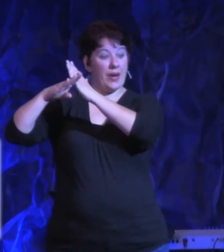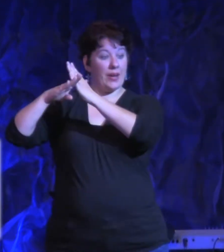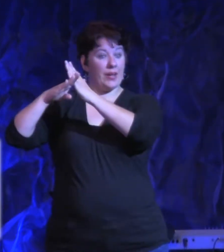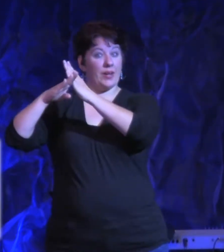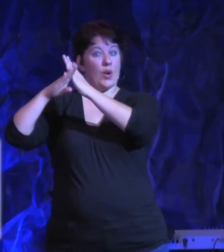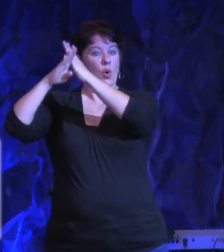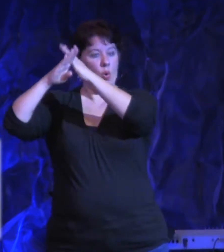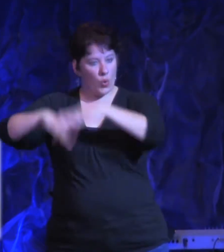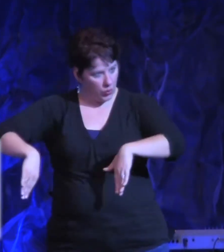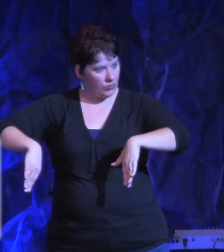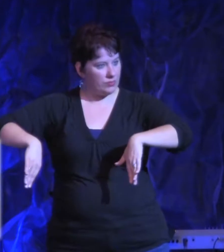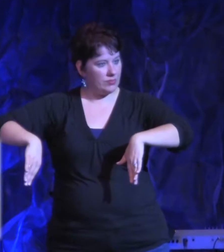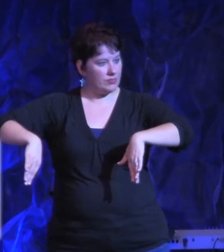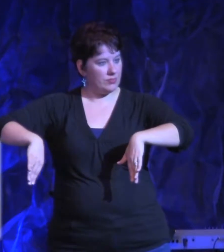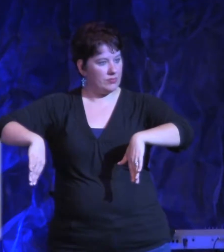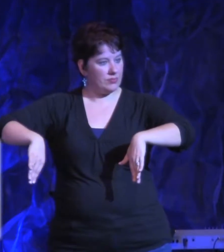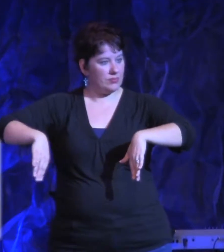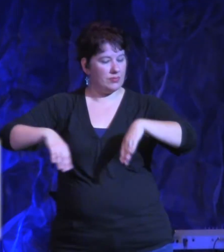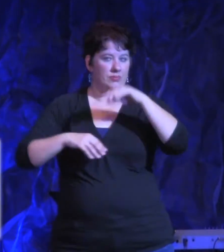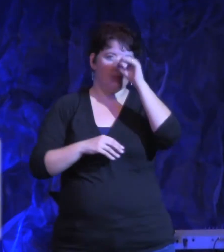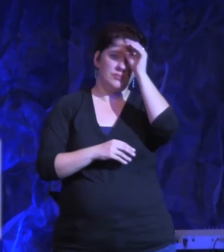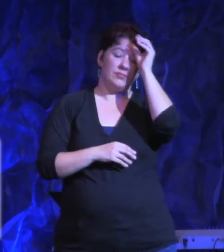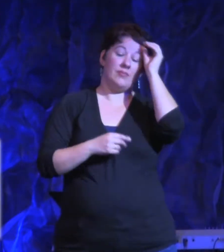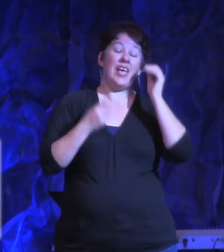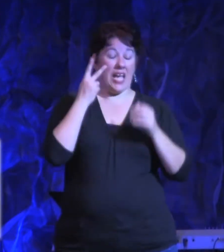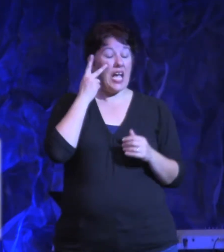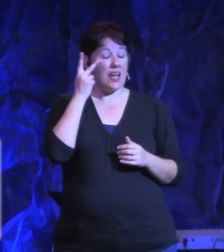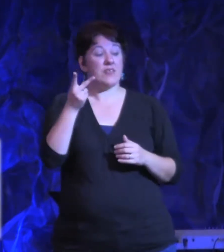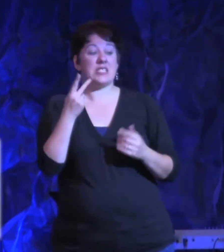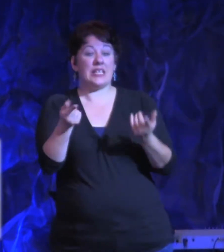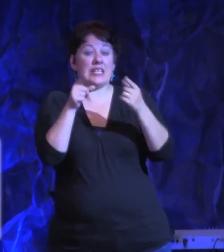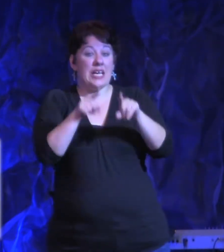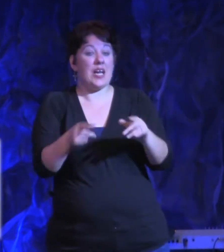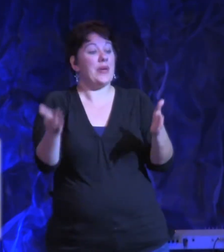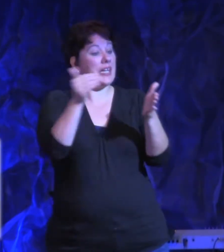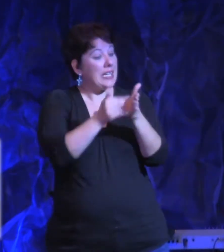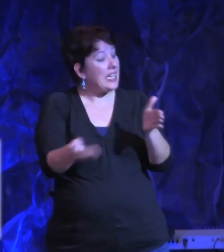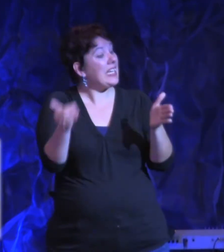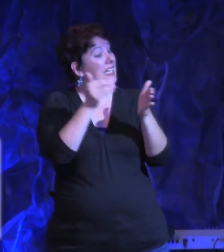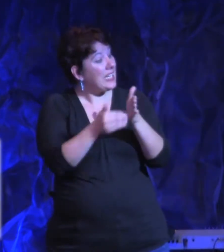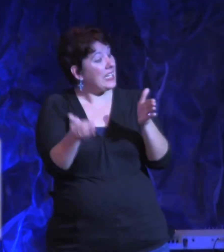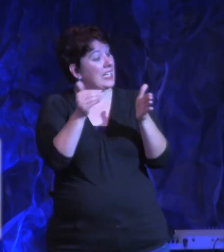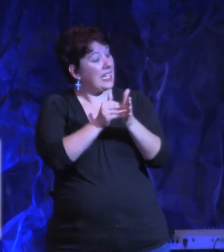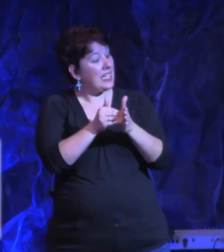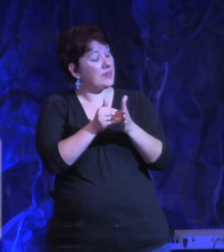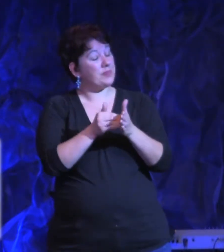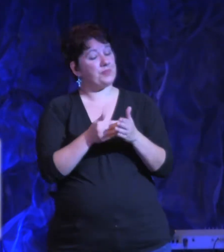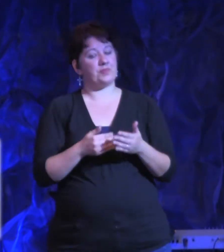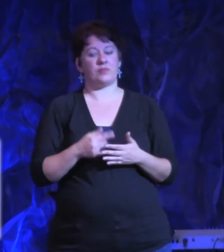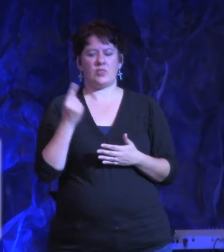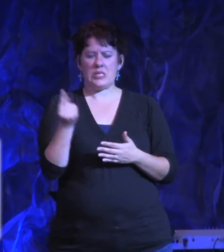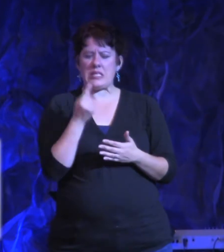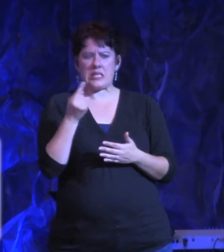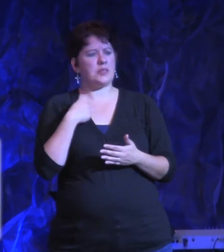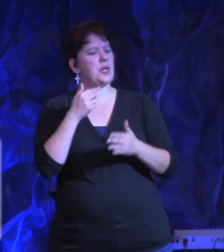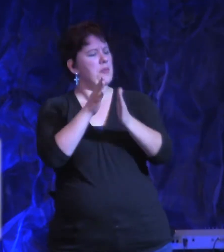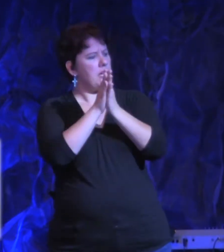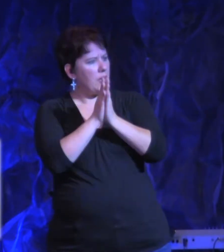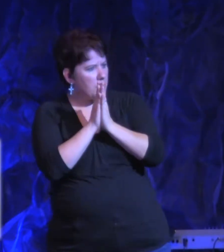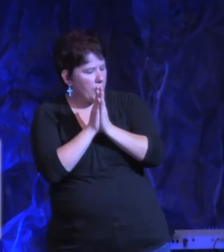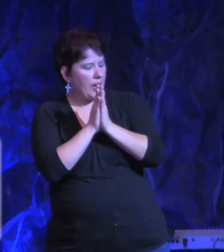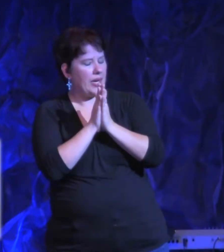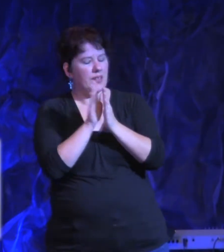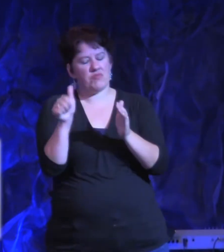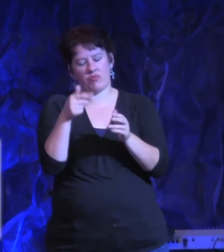I've seen it happen over and over again. Somebody comes up to the altar and you're praying for them and you're praying so hard, your